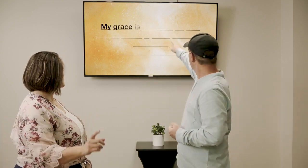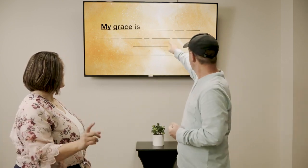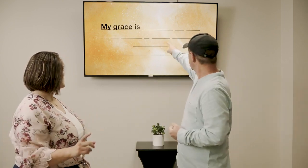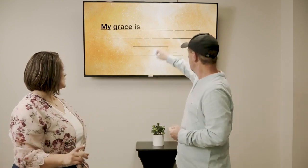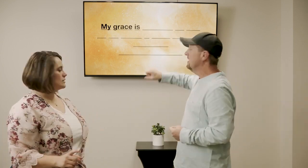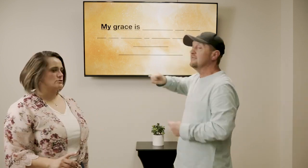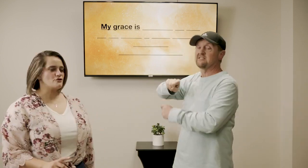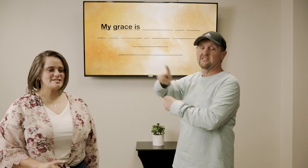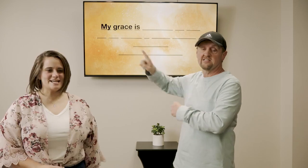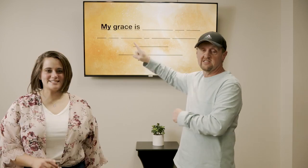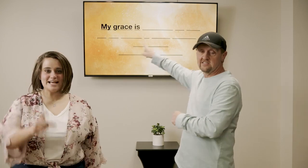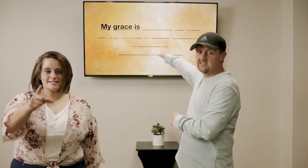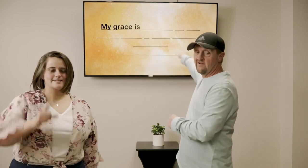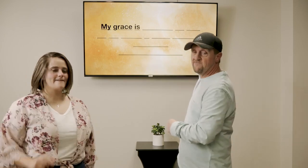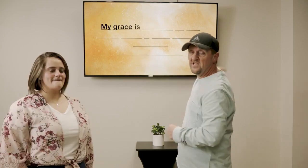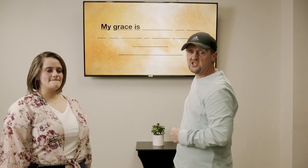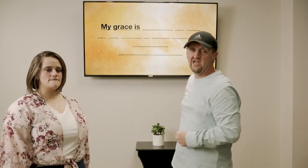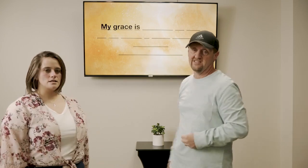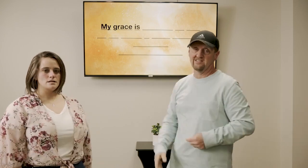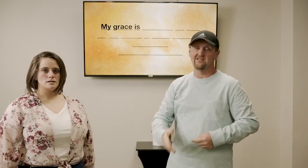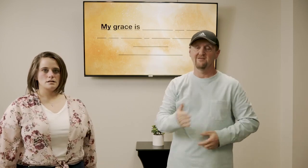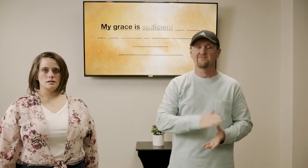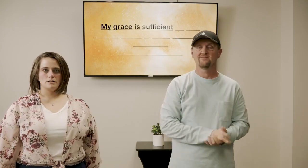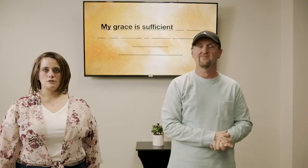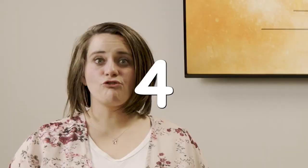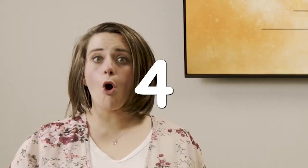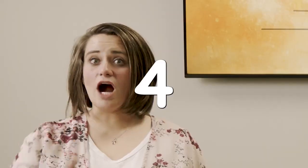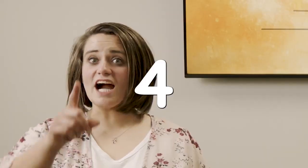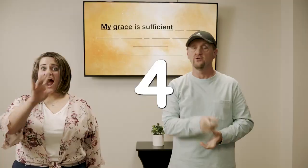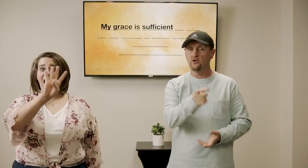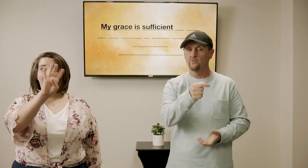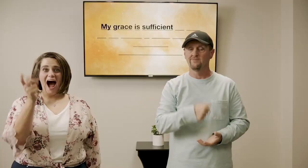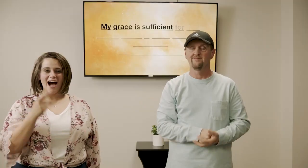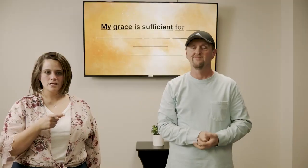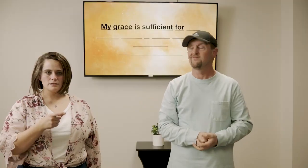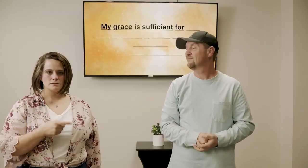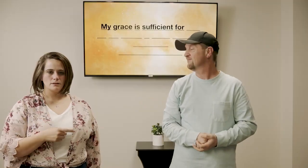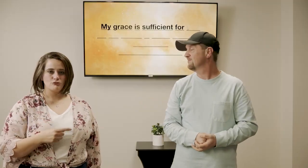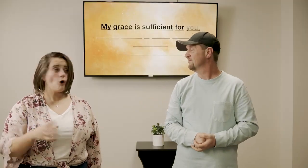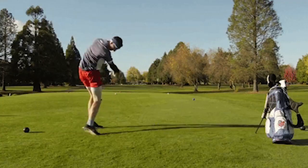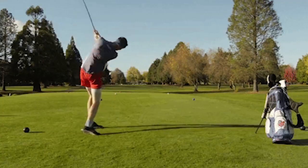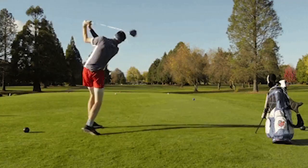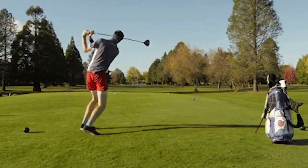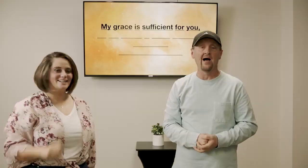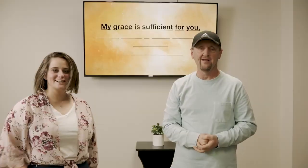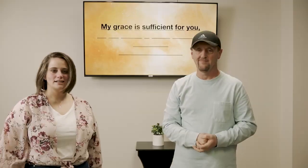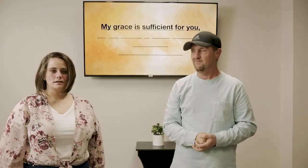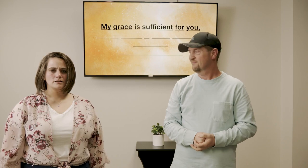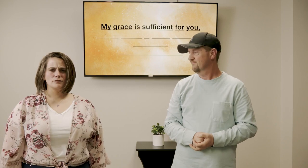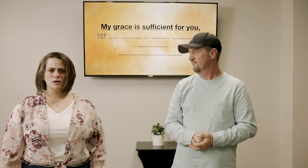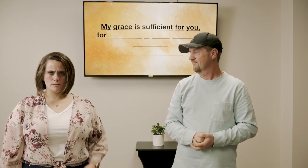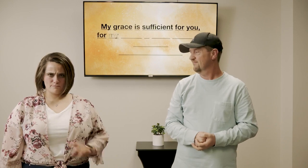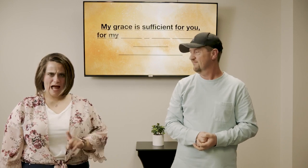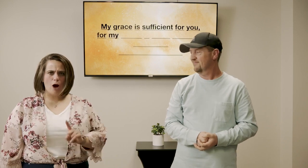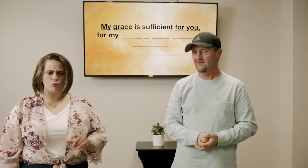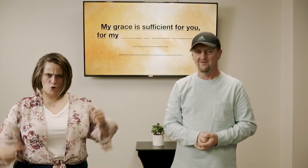is so it says yes sufficient for you for my power